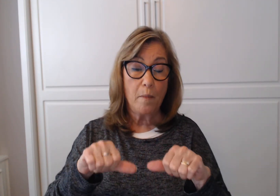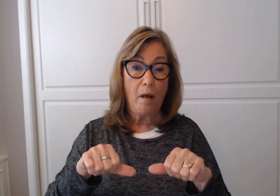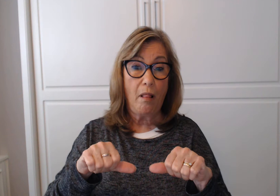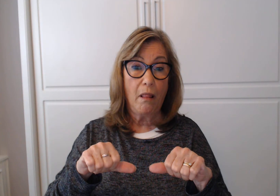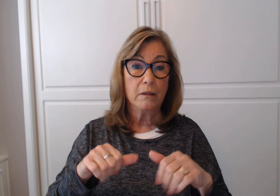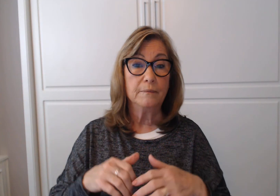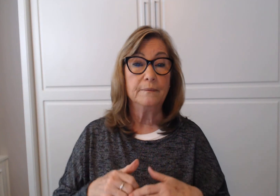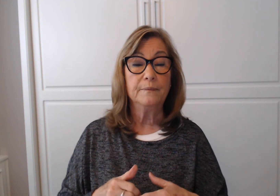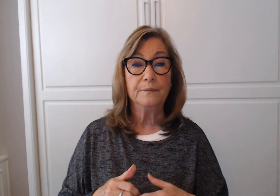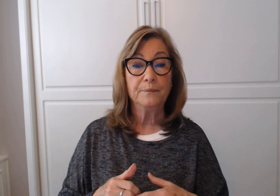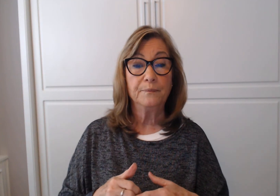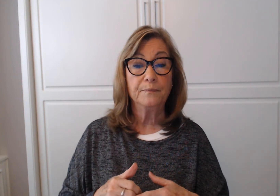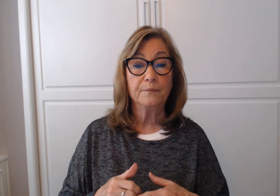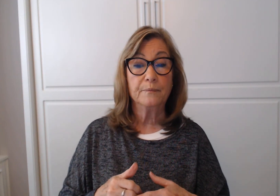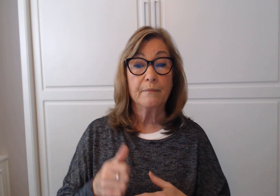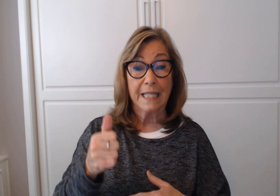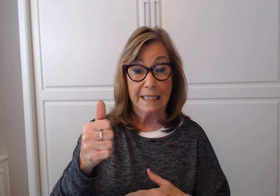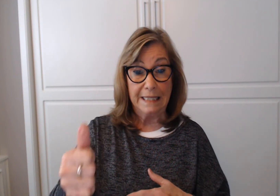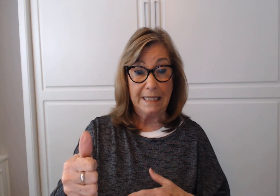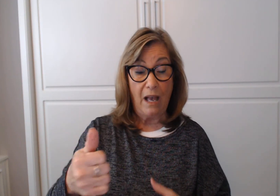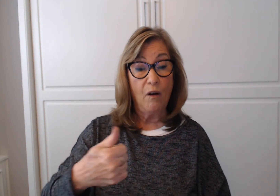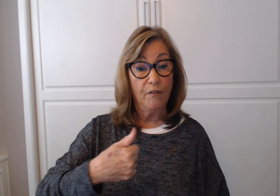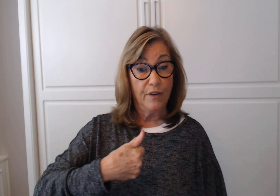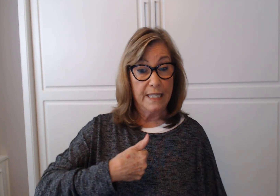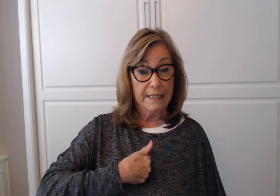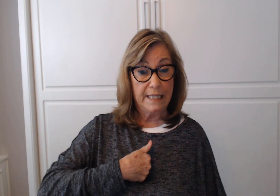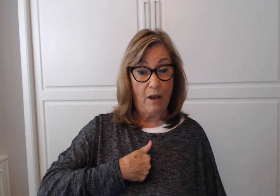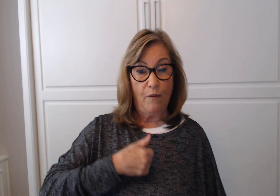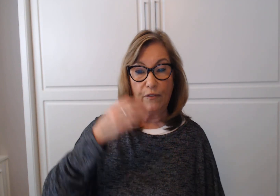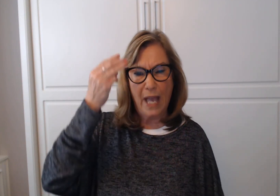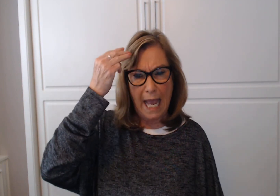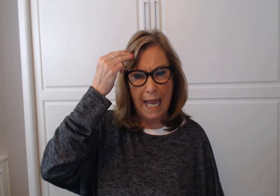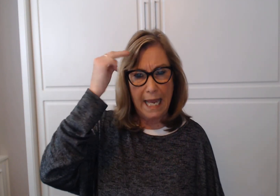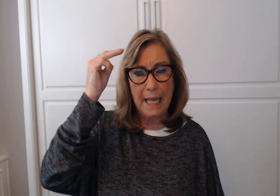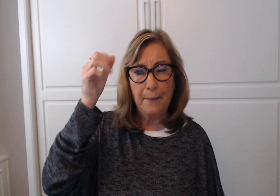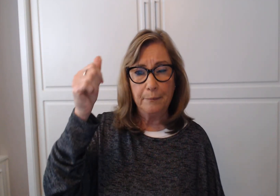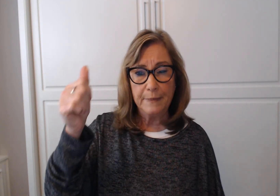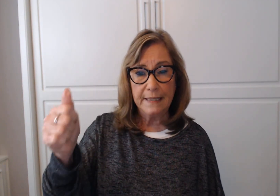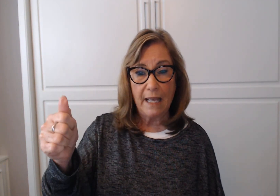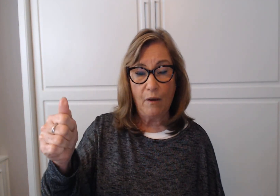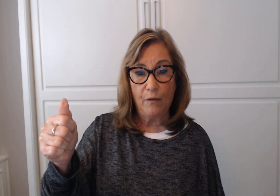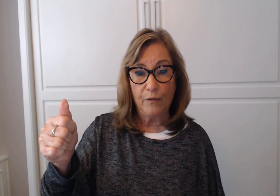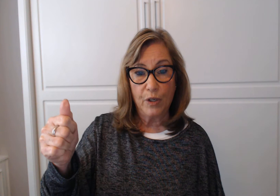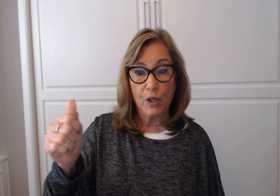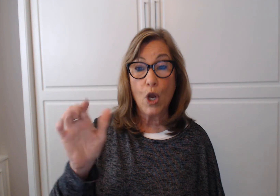Self. Himself. Yourself.